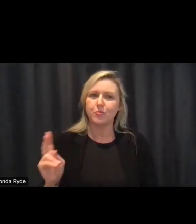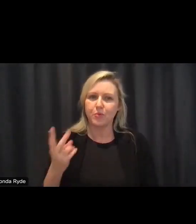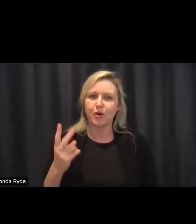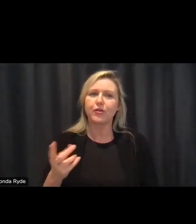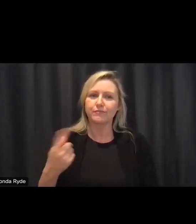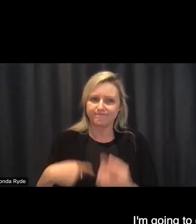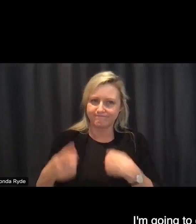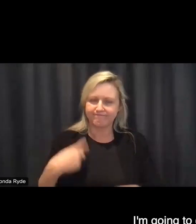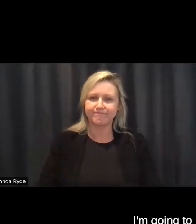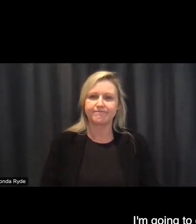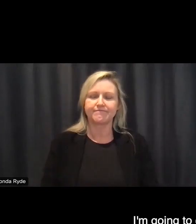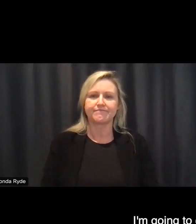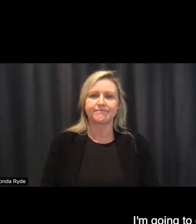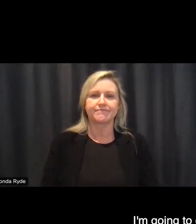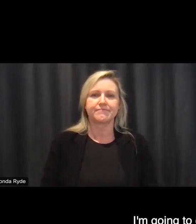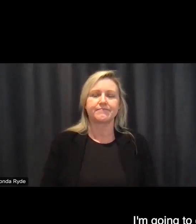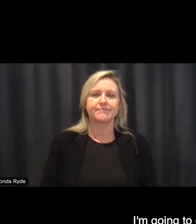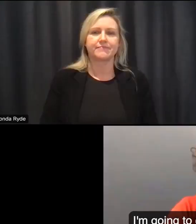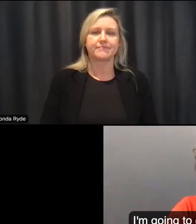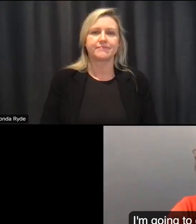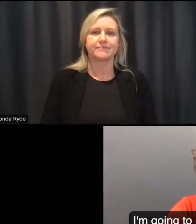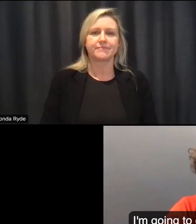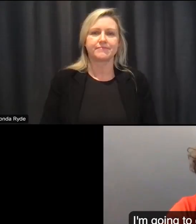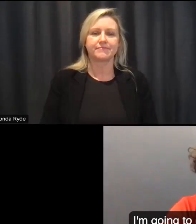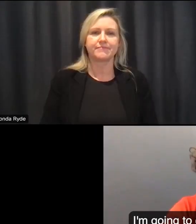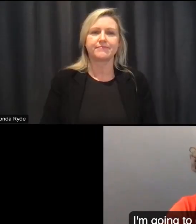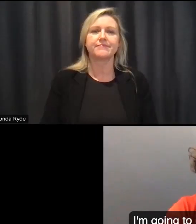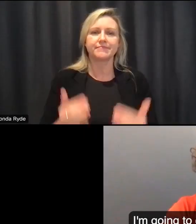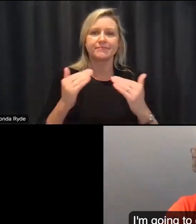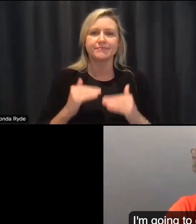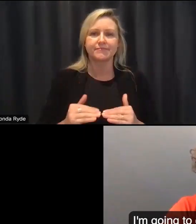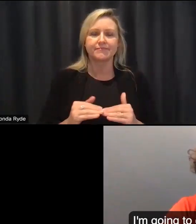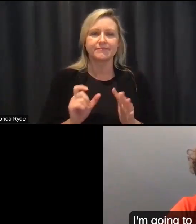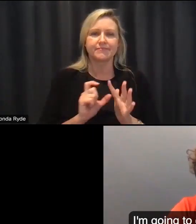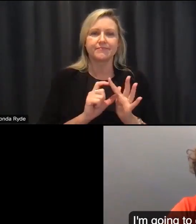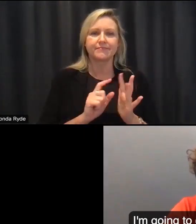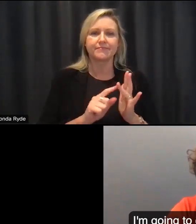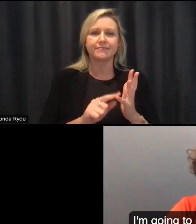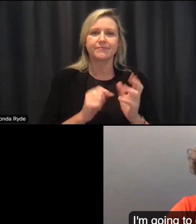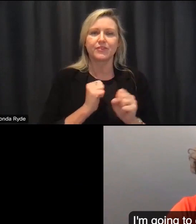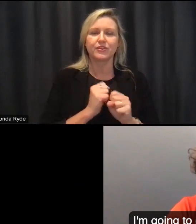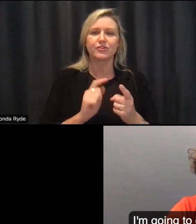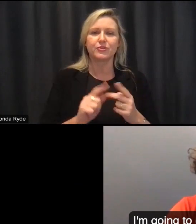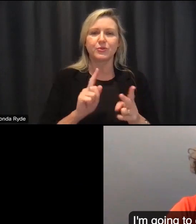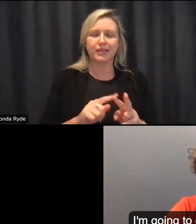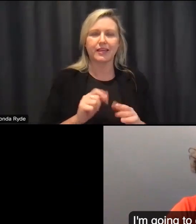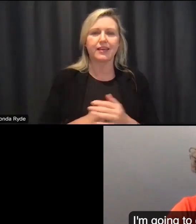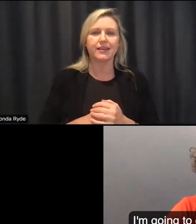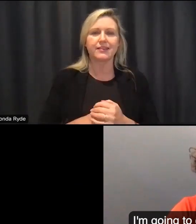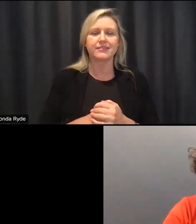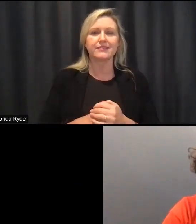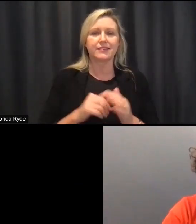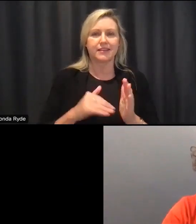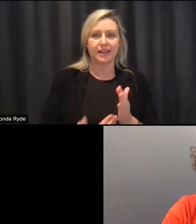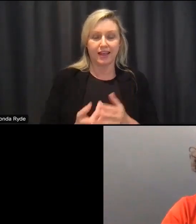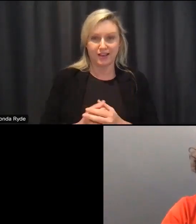i'm gonna uh give doogie a couple of minutes uh to uh share with us um